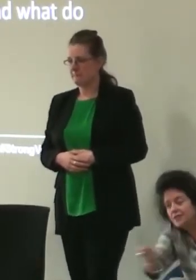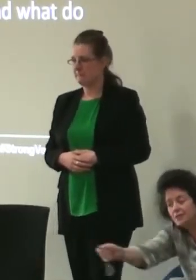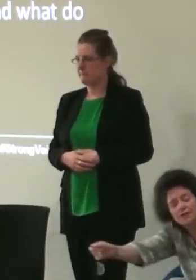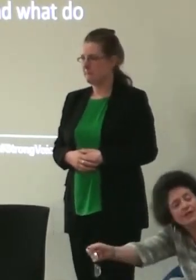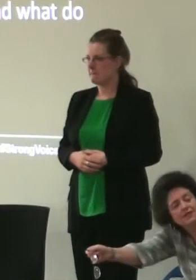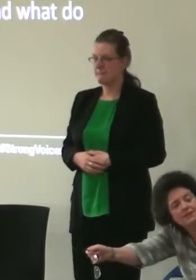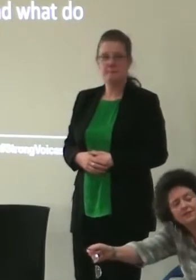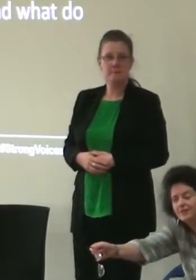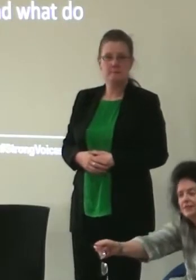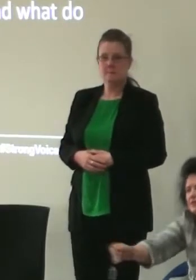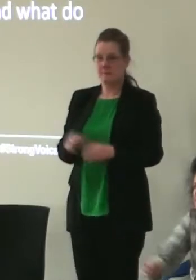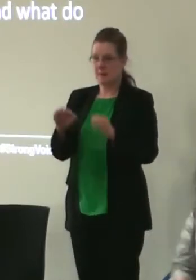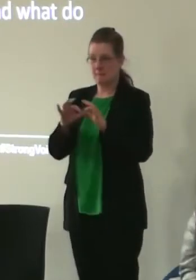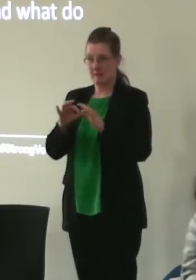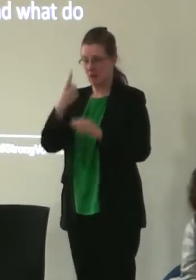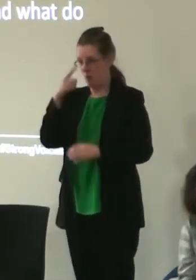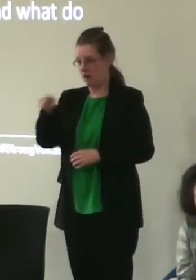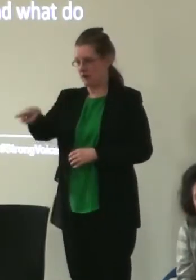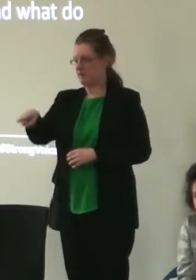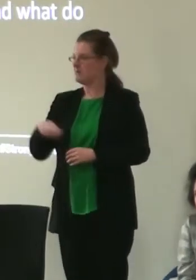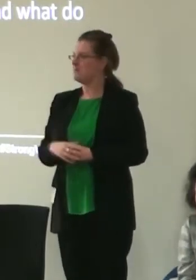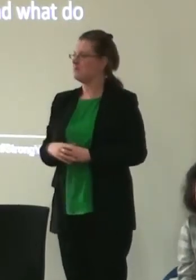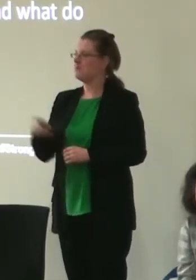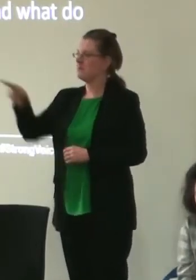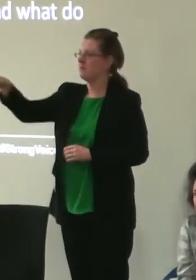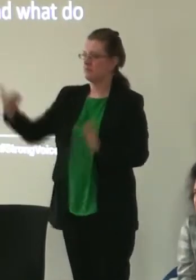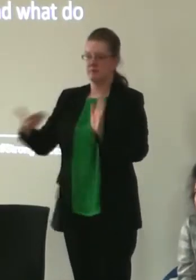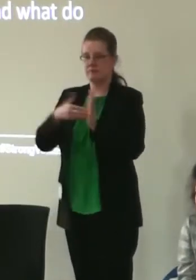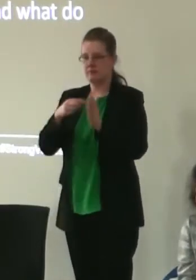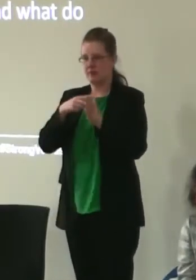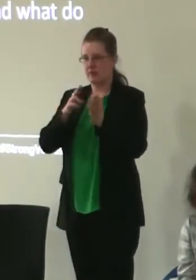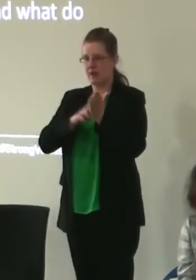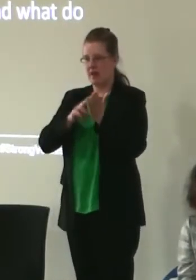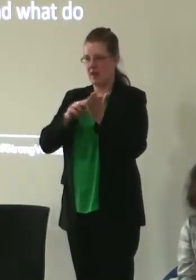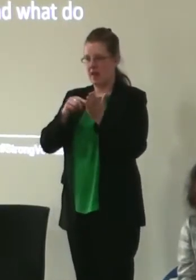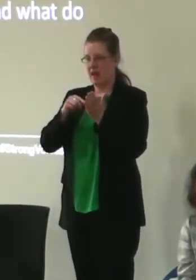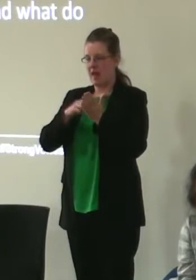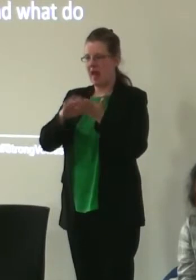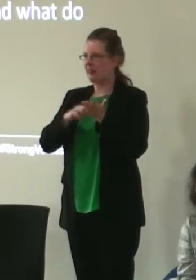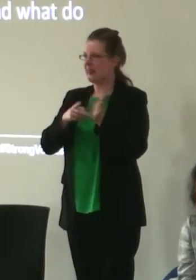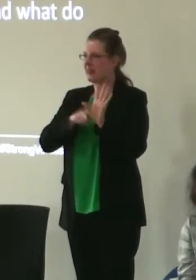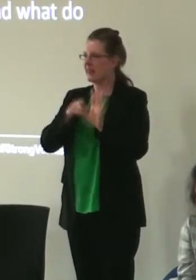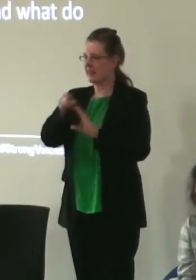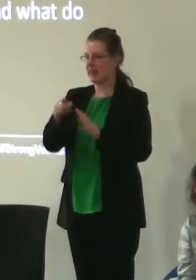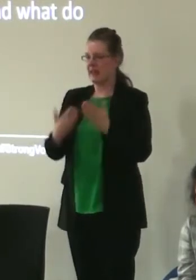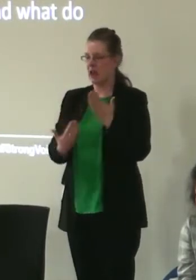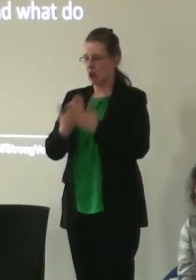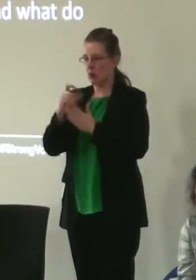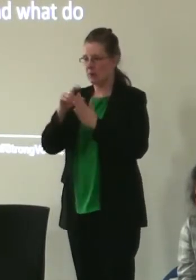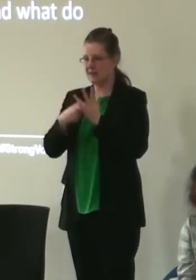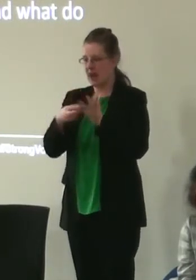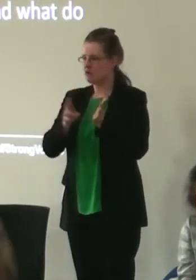Becky there's one here as well hello sorry it's Anthony from A New Direction we've been working on the Strong Voices programme as well